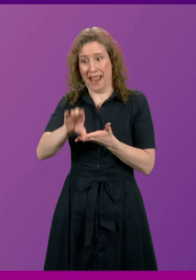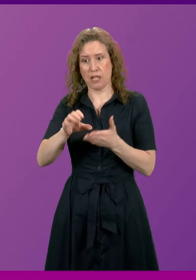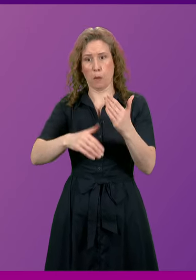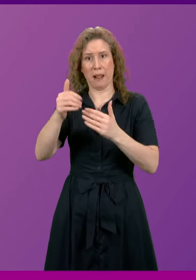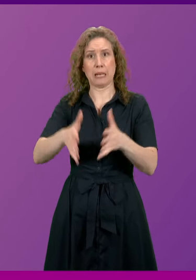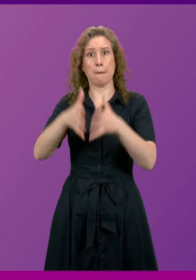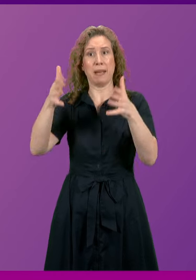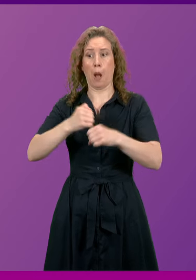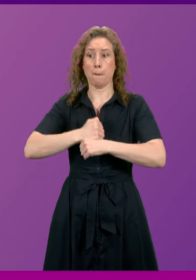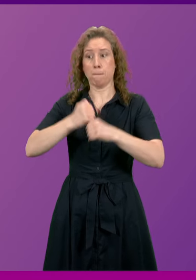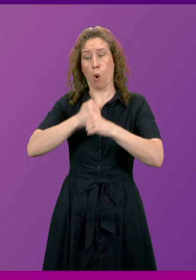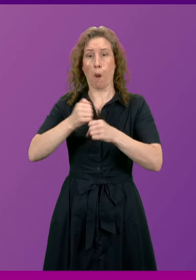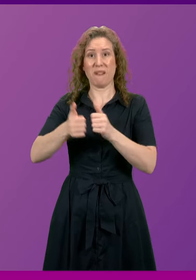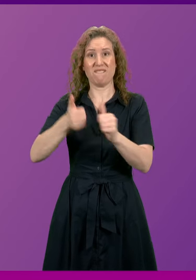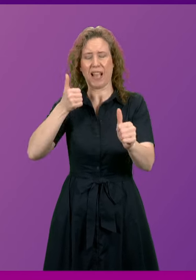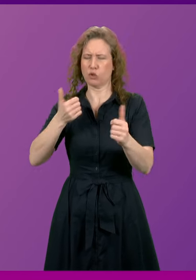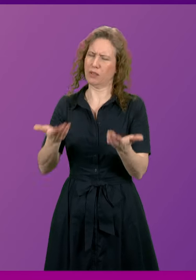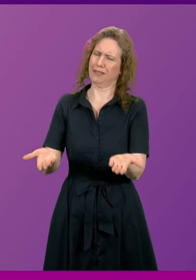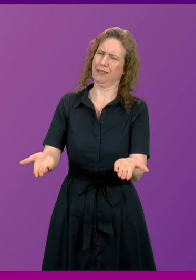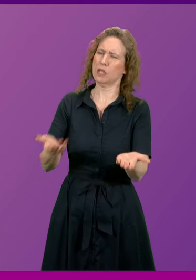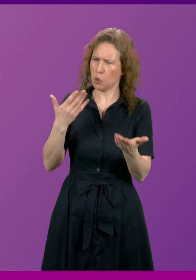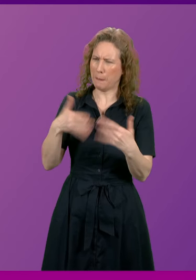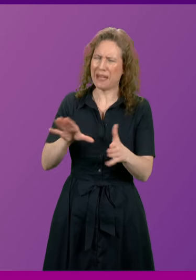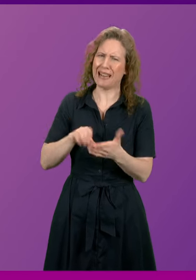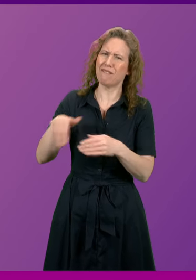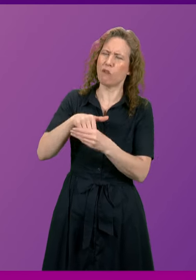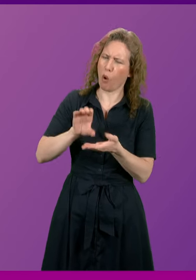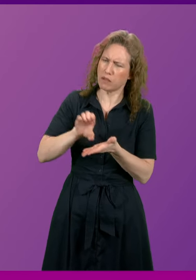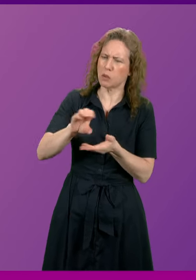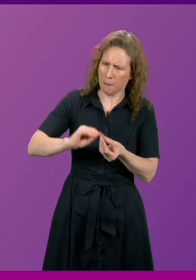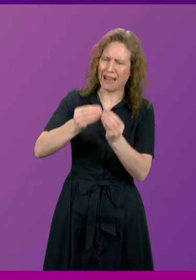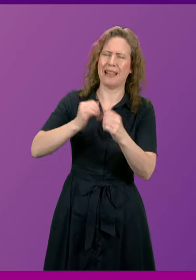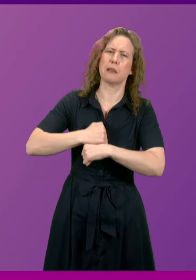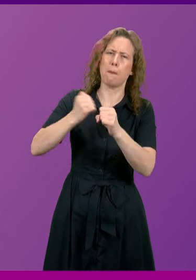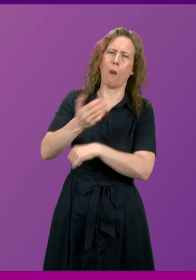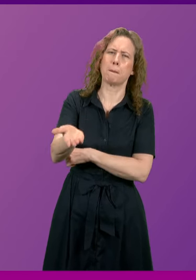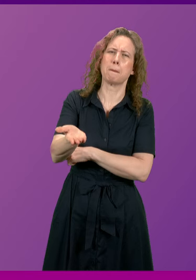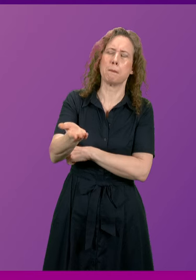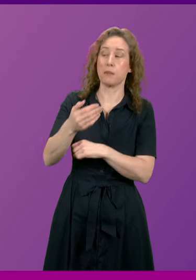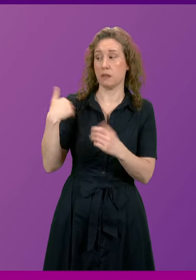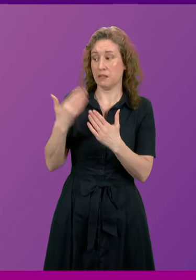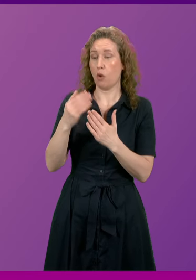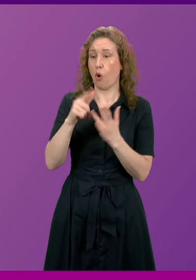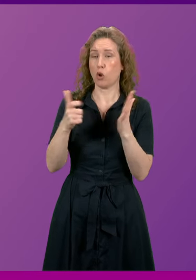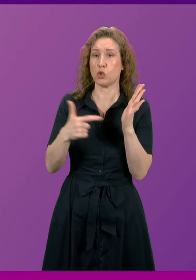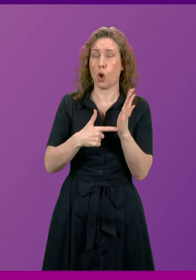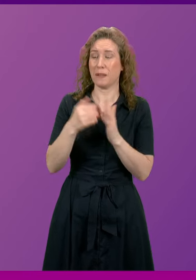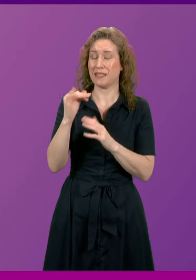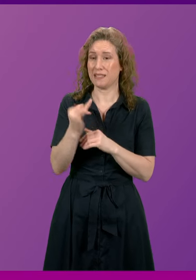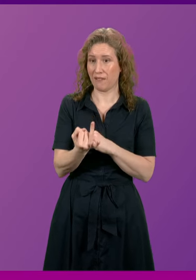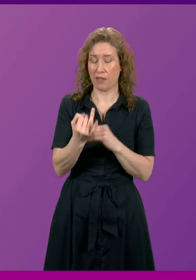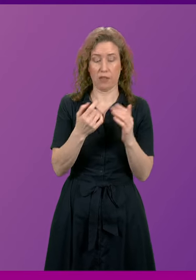you don't get to say that you haven't funded the production of the bombs and even since October the 7th Raytheon